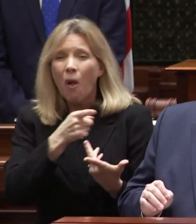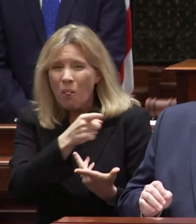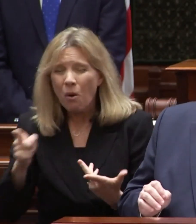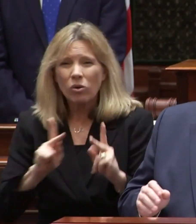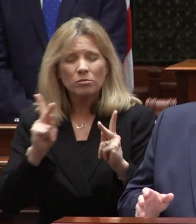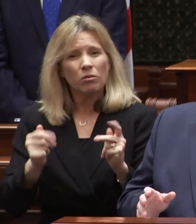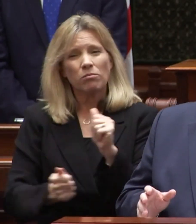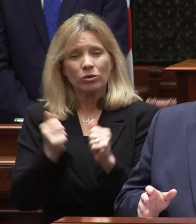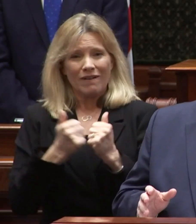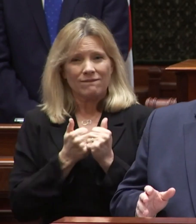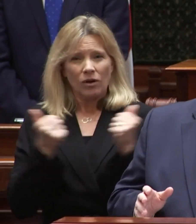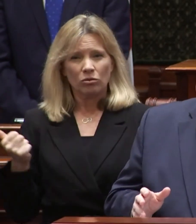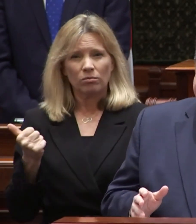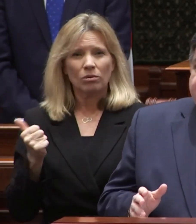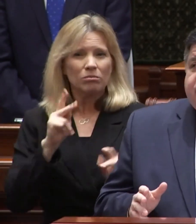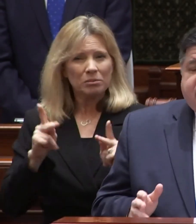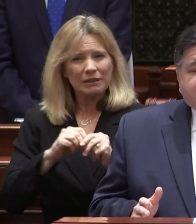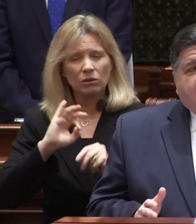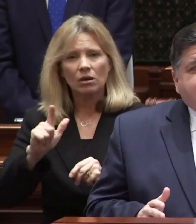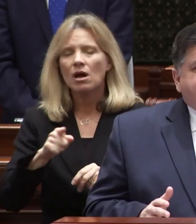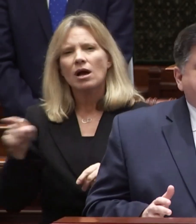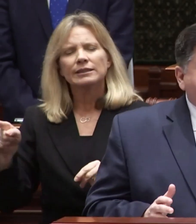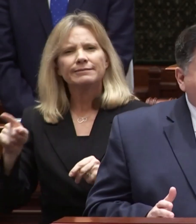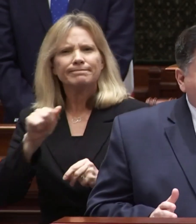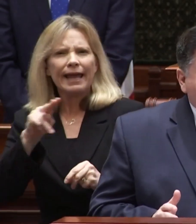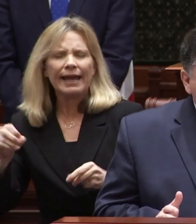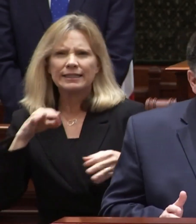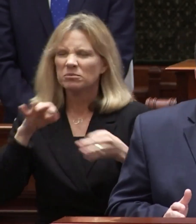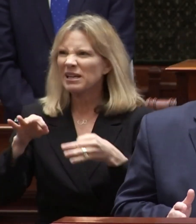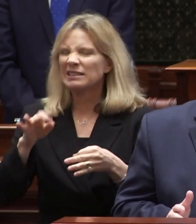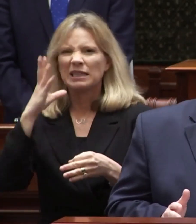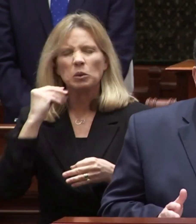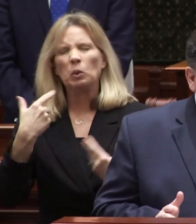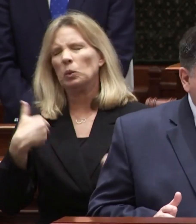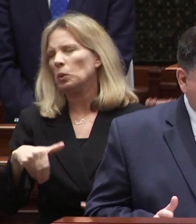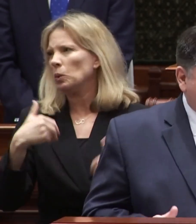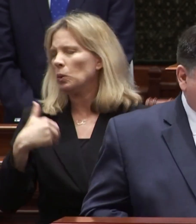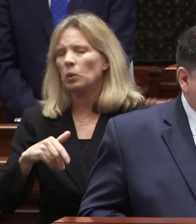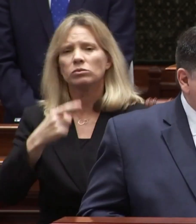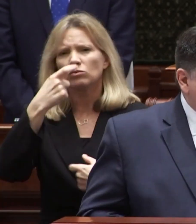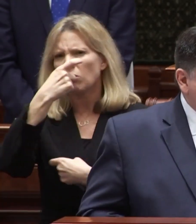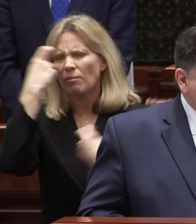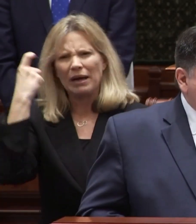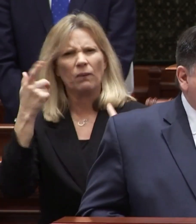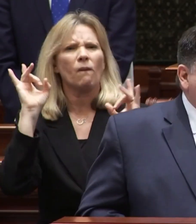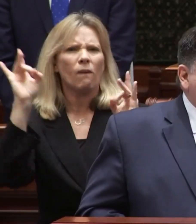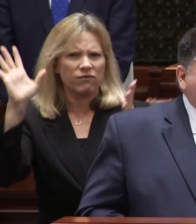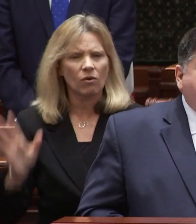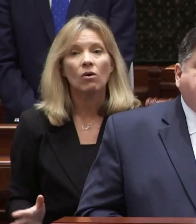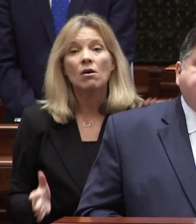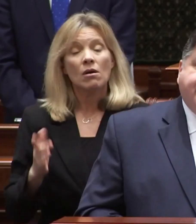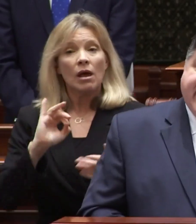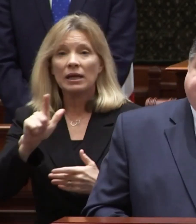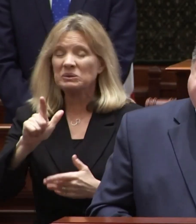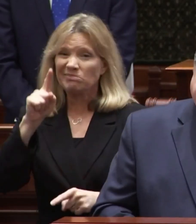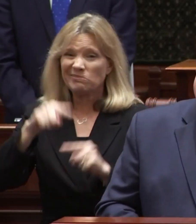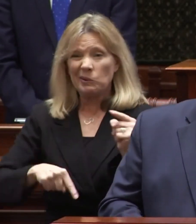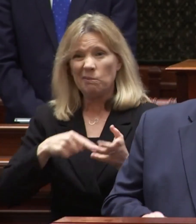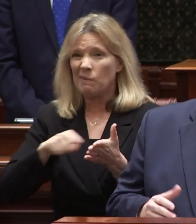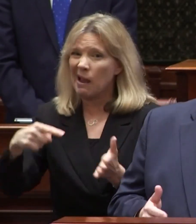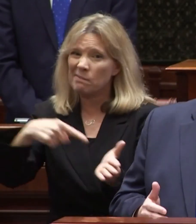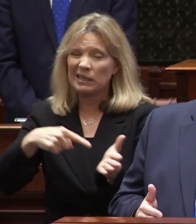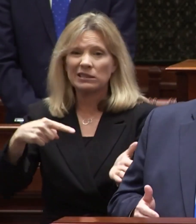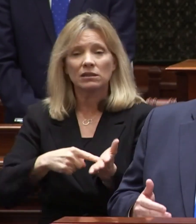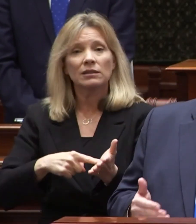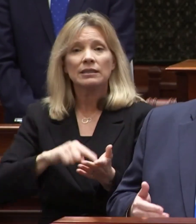the most vulnerable illinoisans she describes the experience as nothing short of traumatic when illinois couldn't pay its